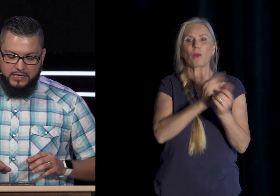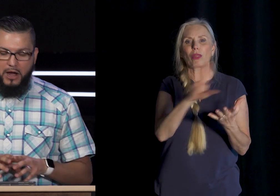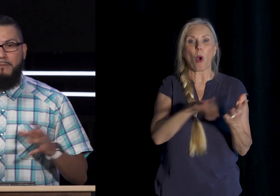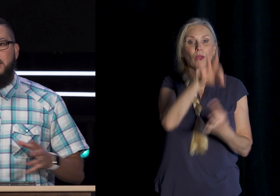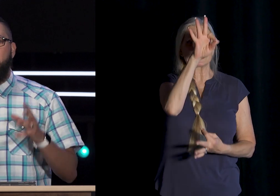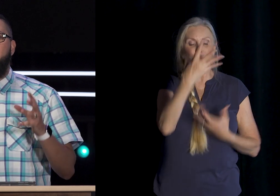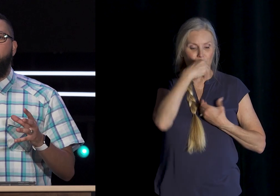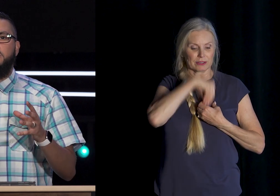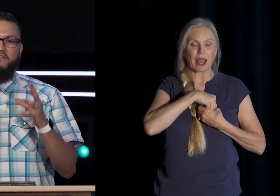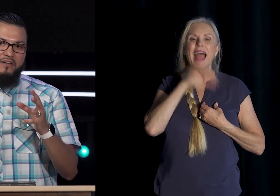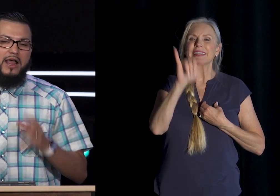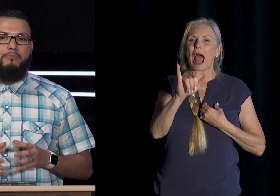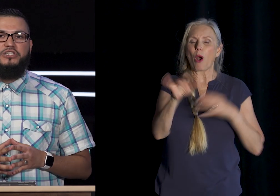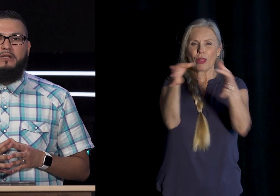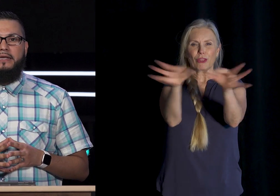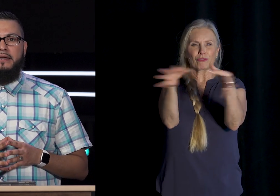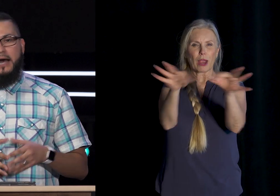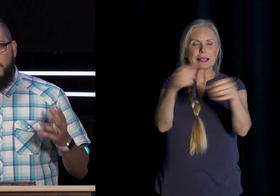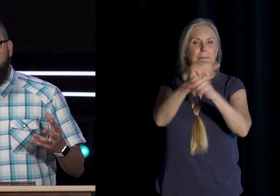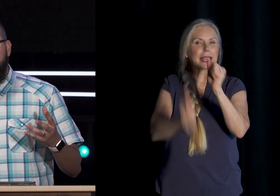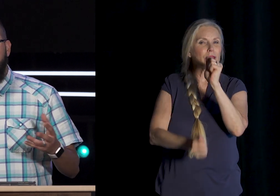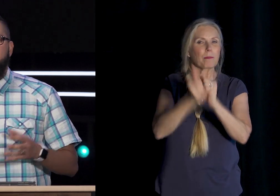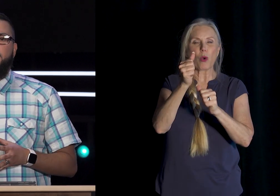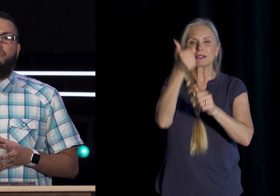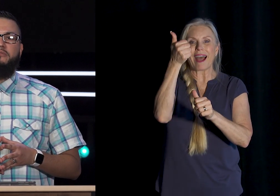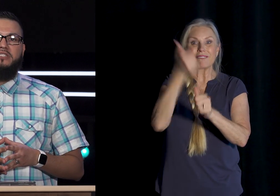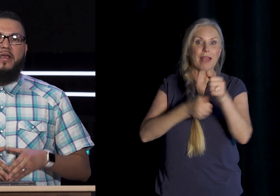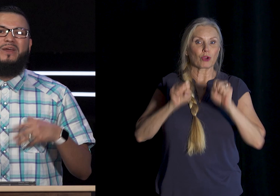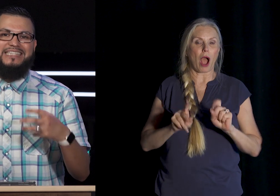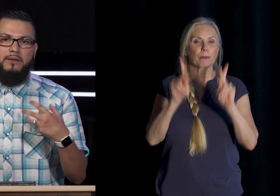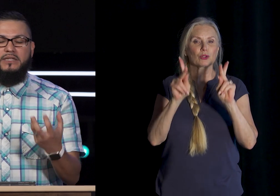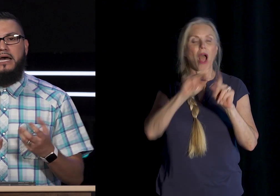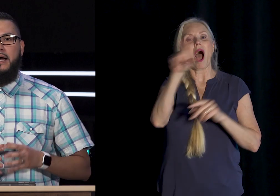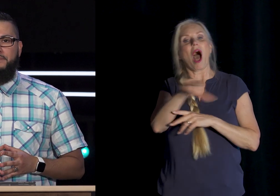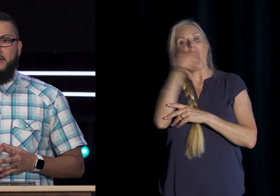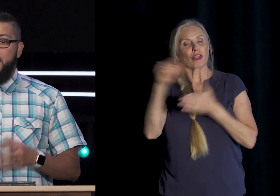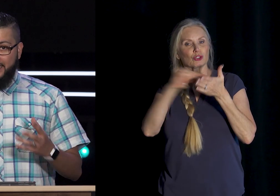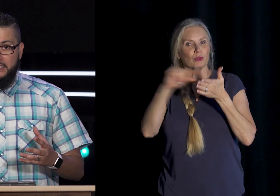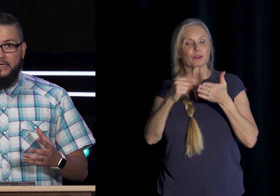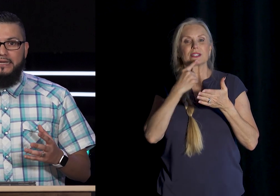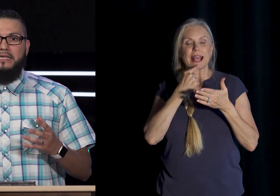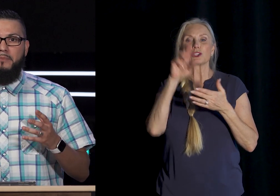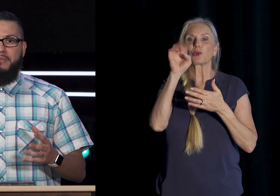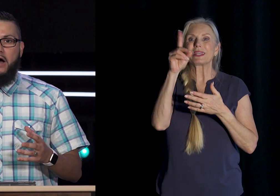About Making The Most Of Every Opportunity Other Versions Of Scripture Say Redeem The Time The Idea Is About